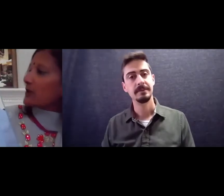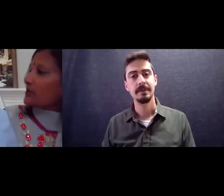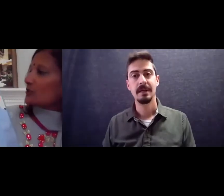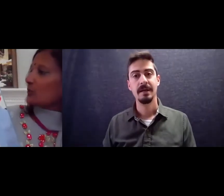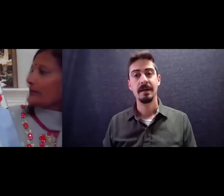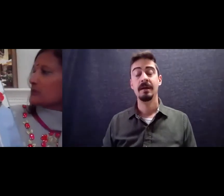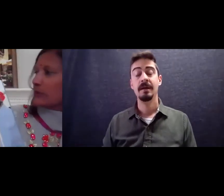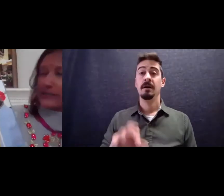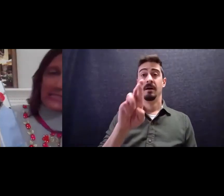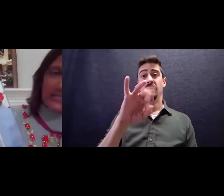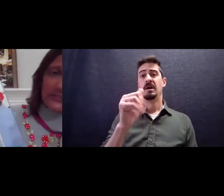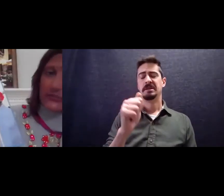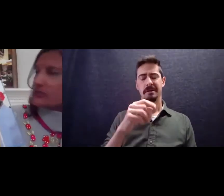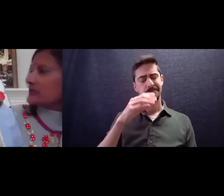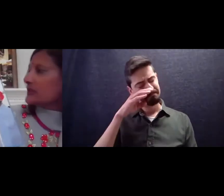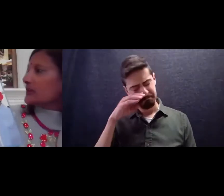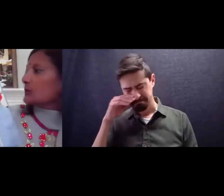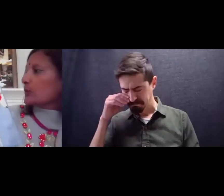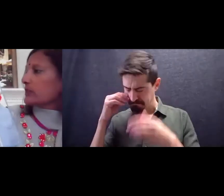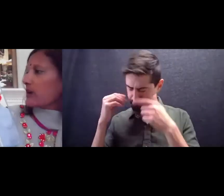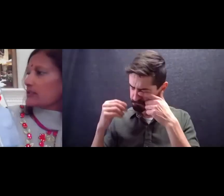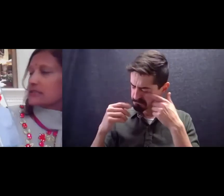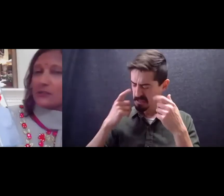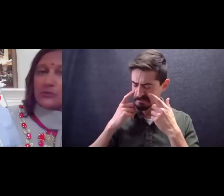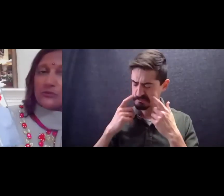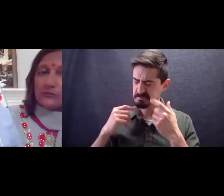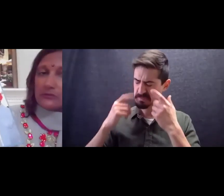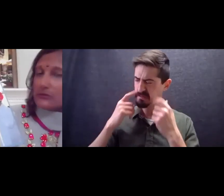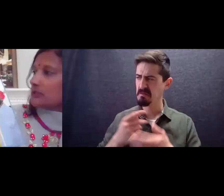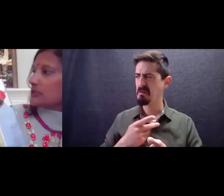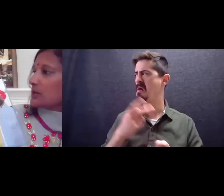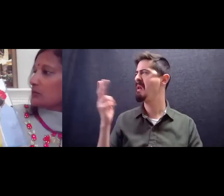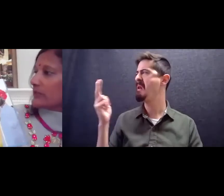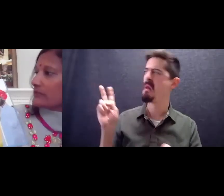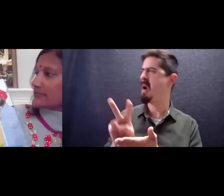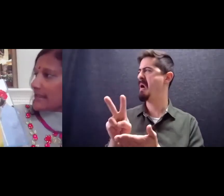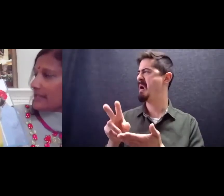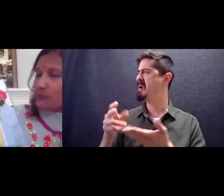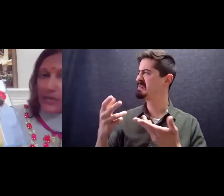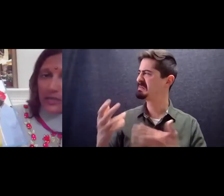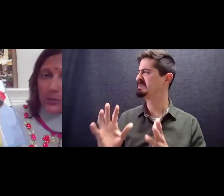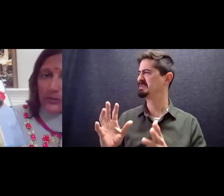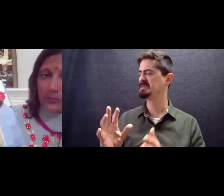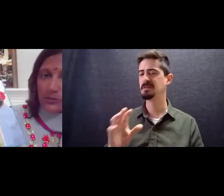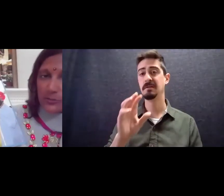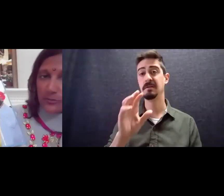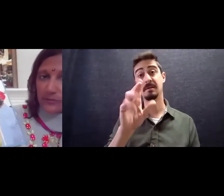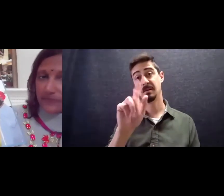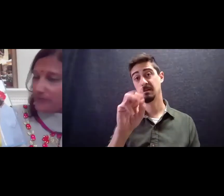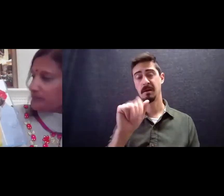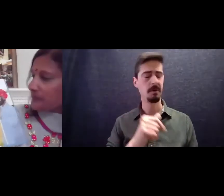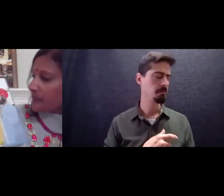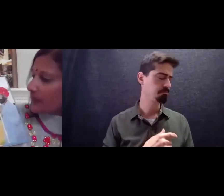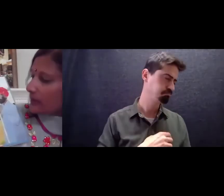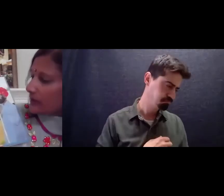Raja wiped away his tears his we lost Kamel Kamel gave a sad bellow and a burp